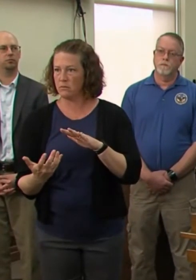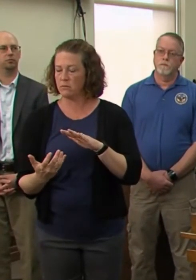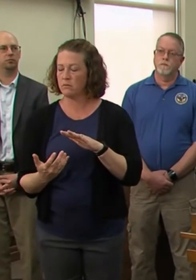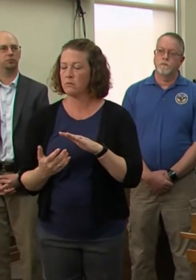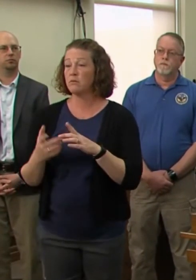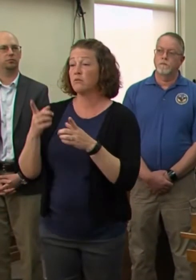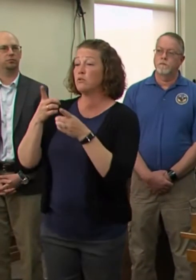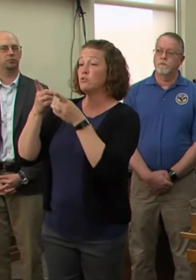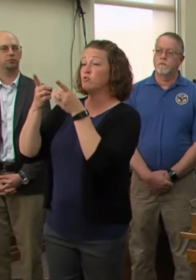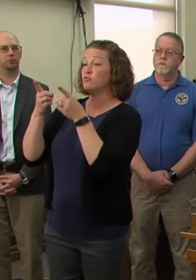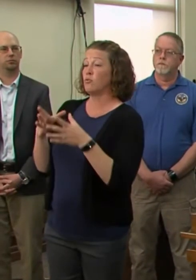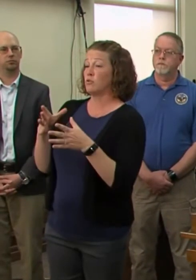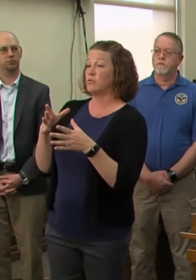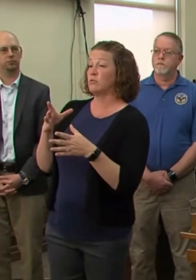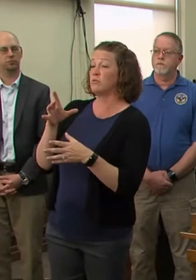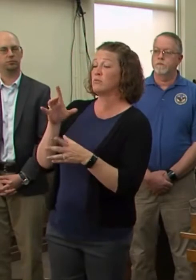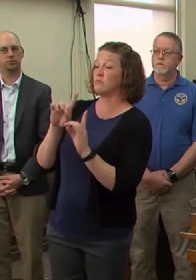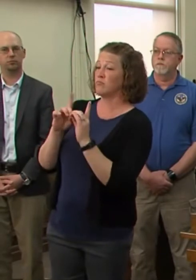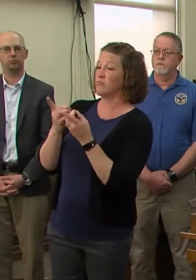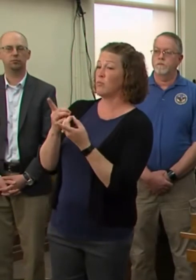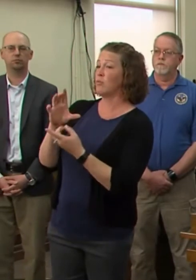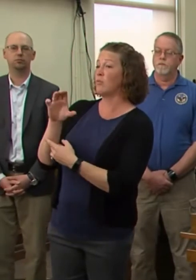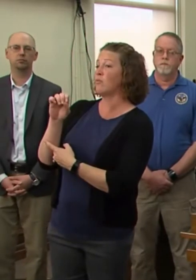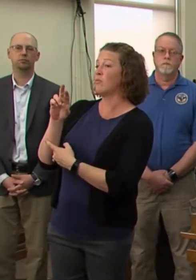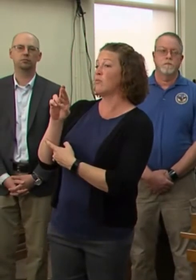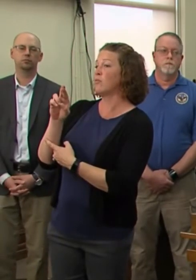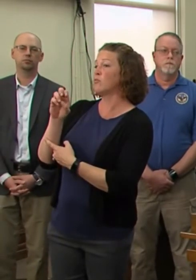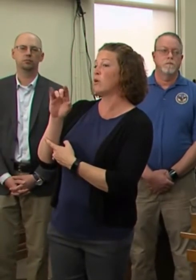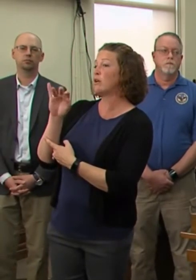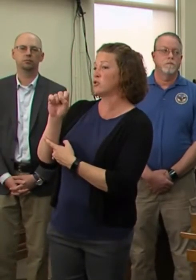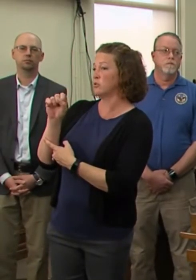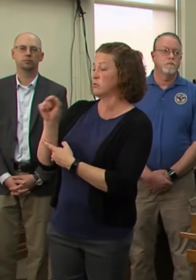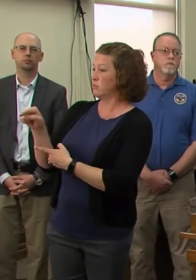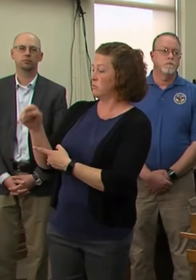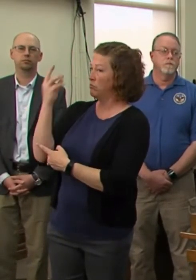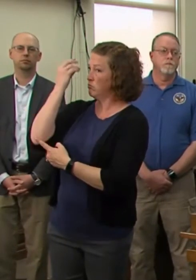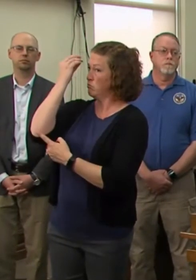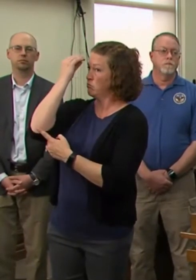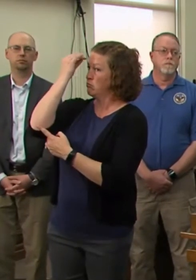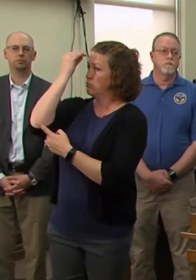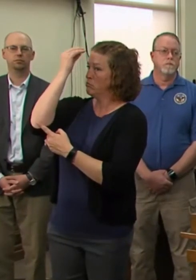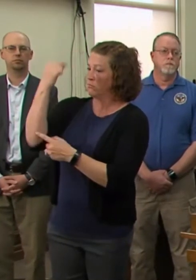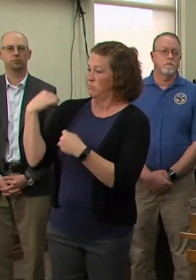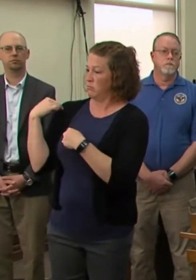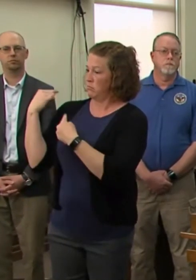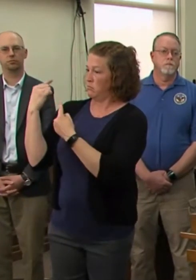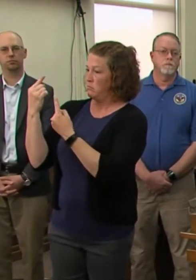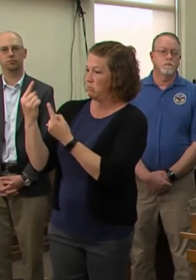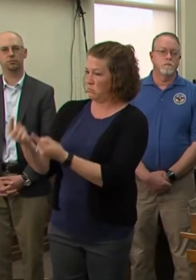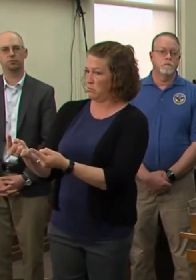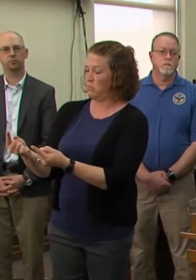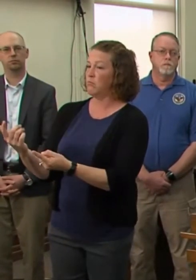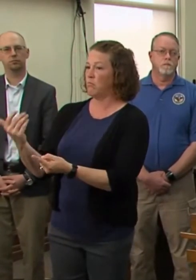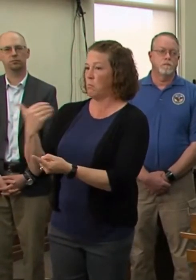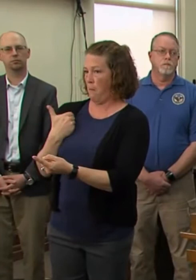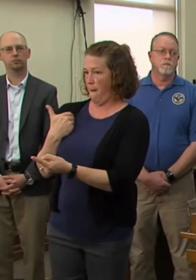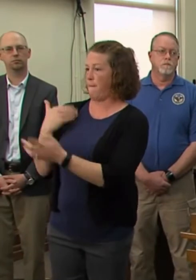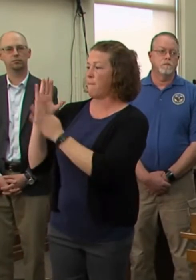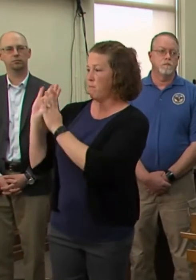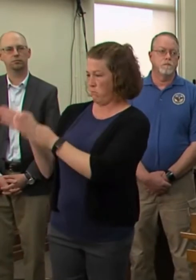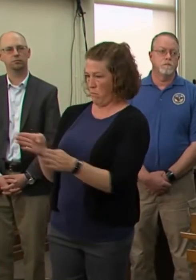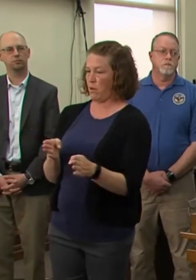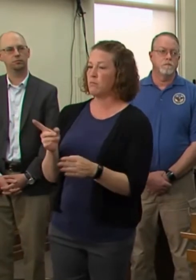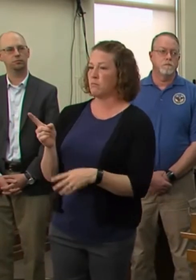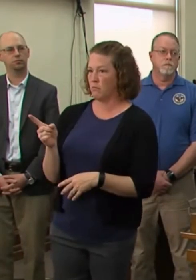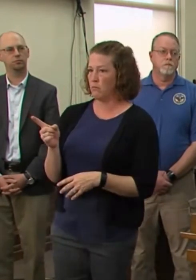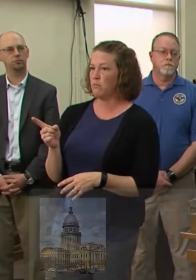of corrections, who's been thinking about this actually for some time. And it's, it's developed a plan for each of the facilities. Uh,